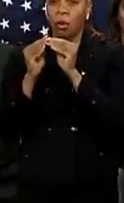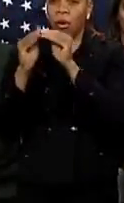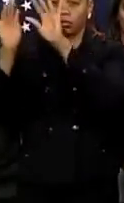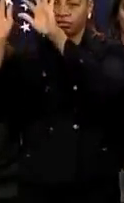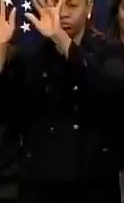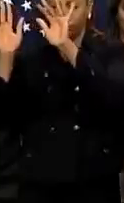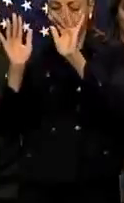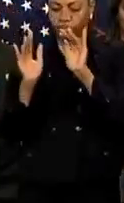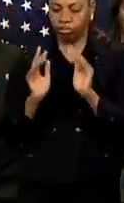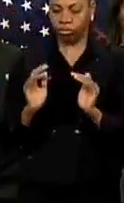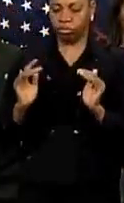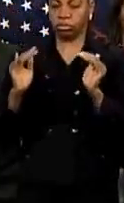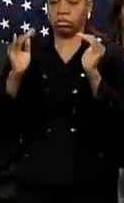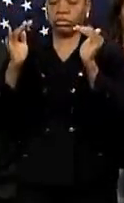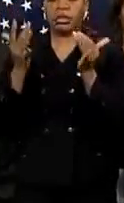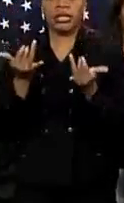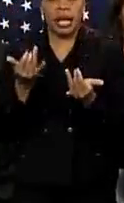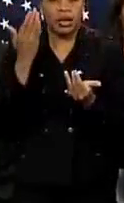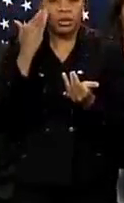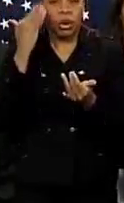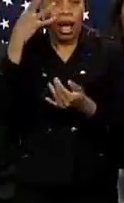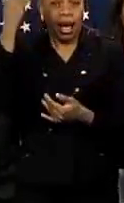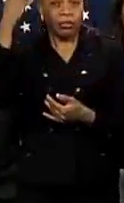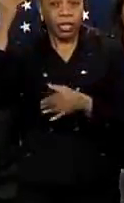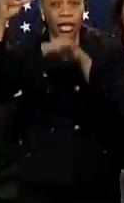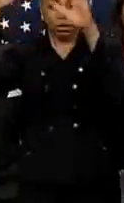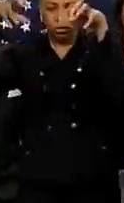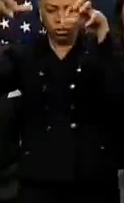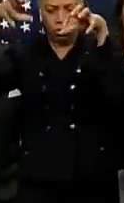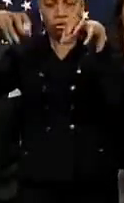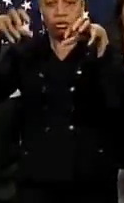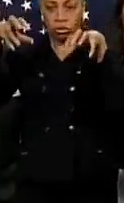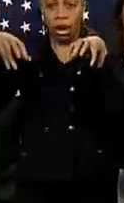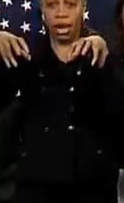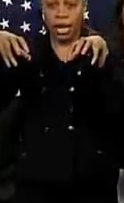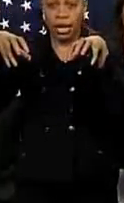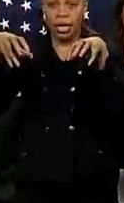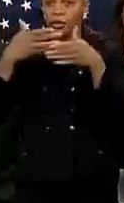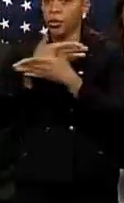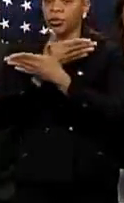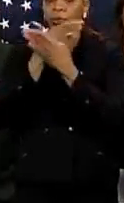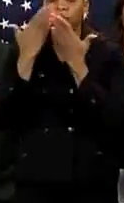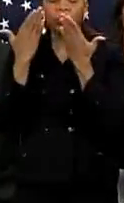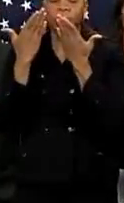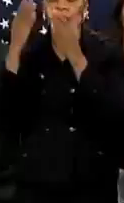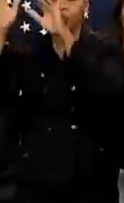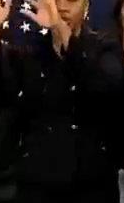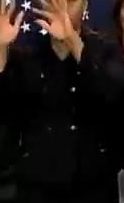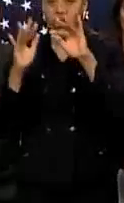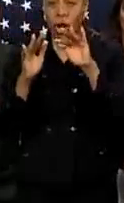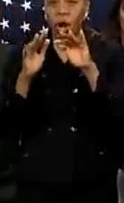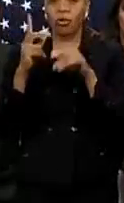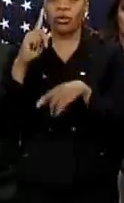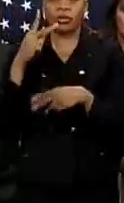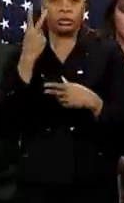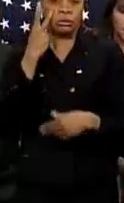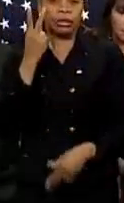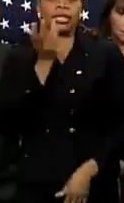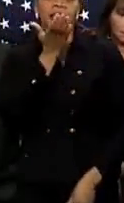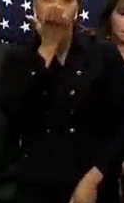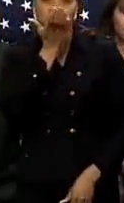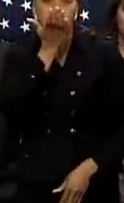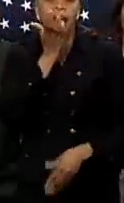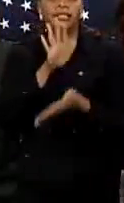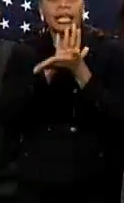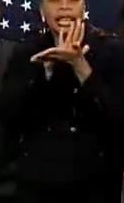Right now, as you know outside, it is all rain. There really isn't any snow, even when you look at the grass, it's pretty clean.